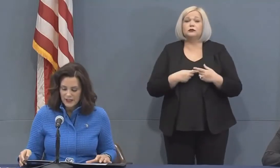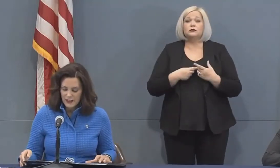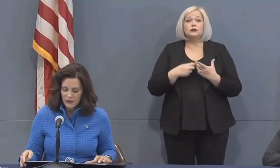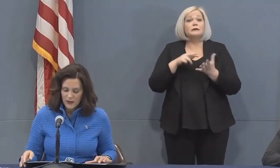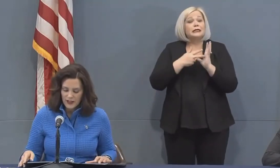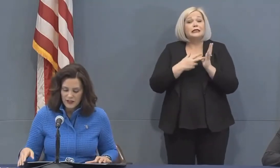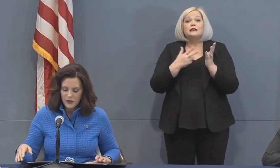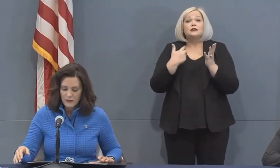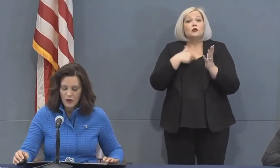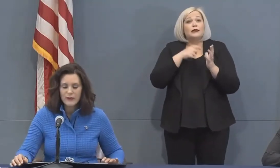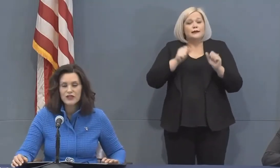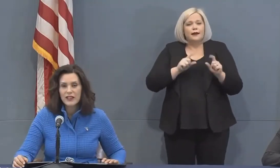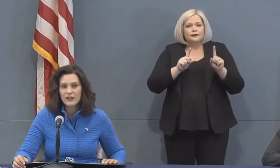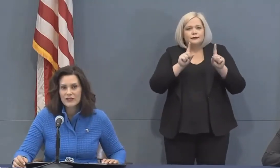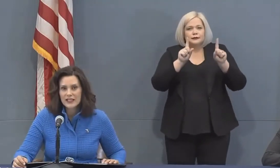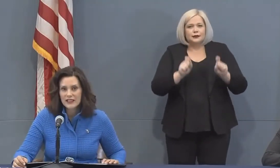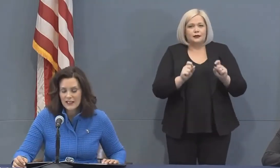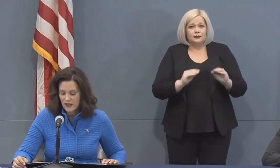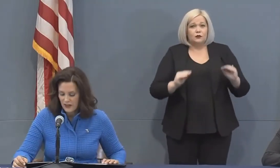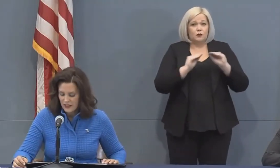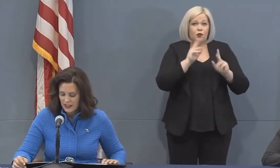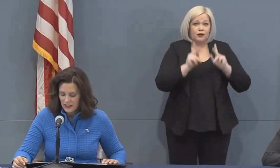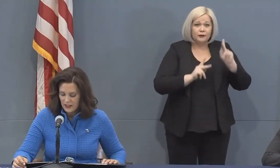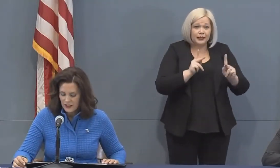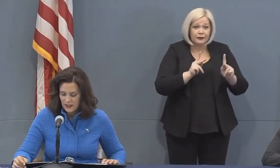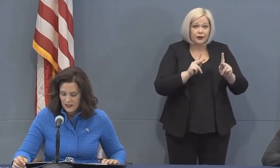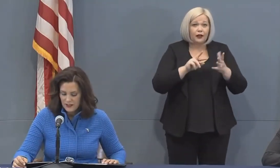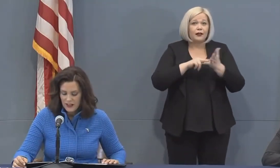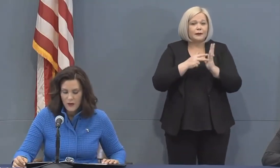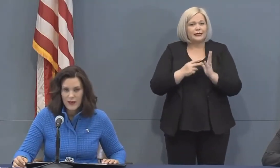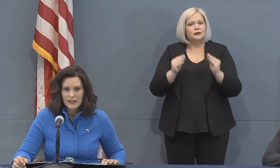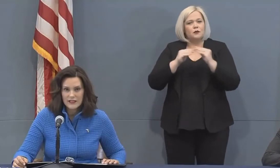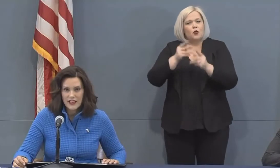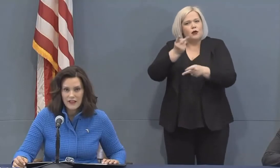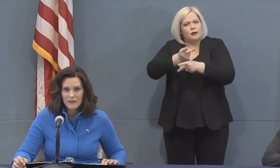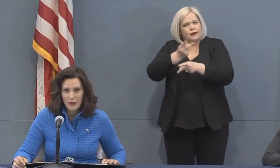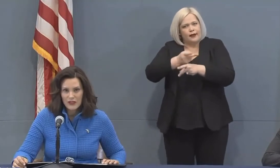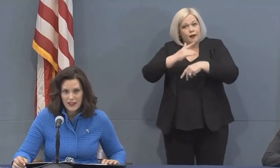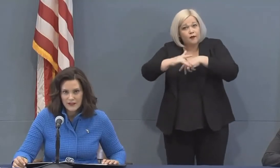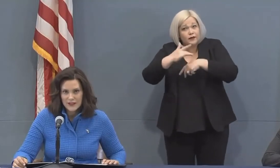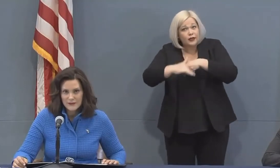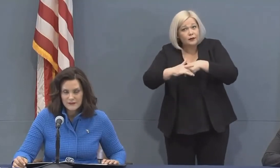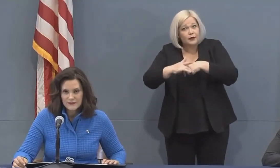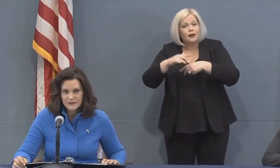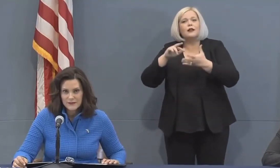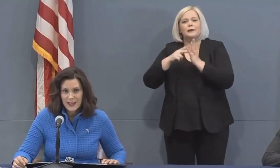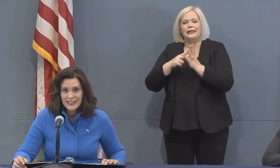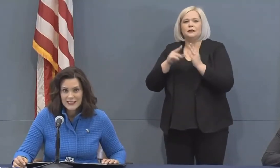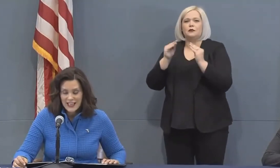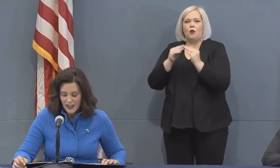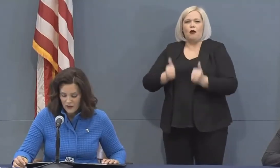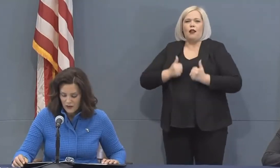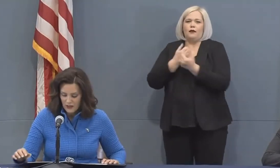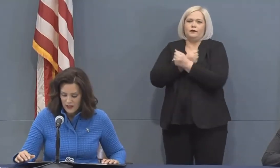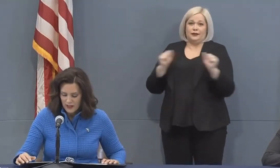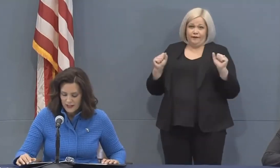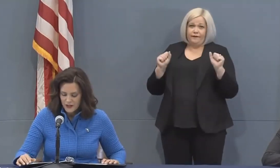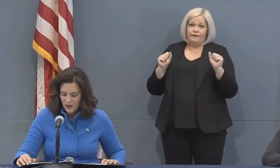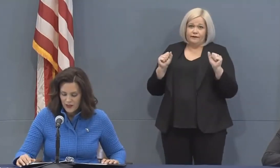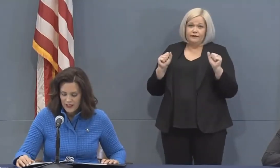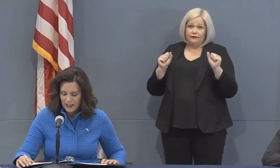capacity, we can ensure more Michiganders get the care that they need, and we can save more lives. Dow